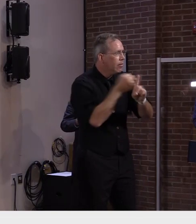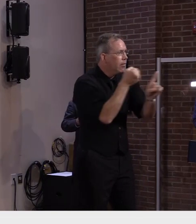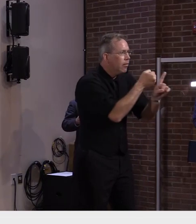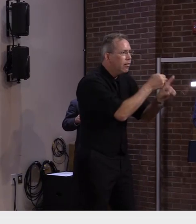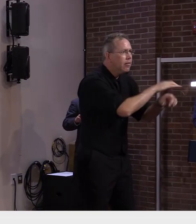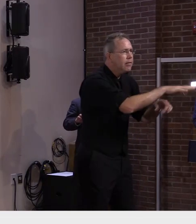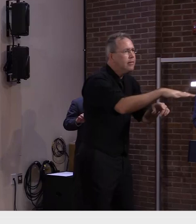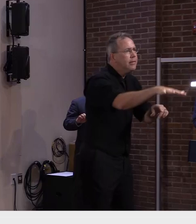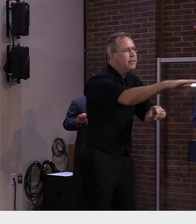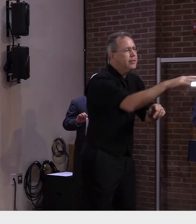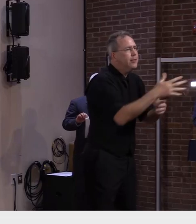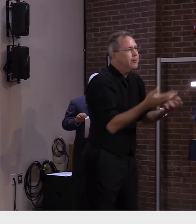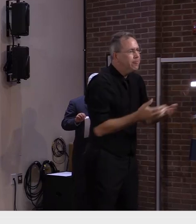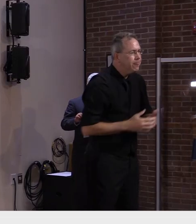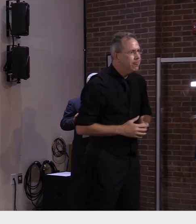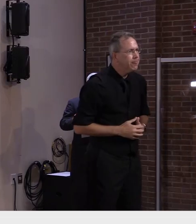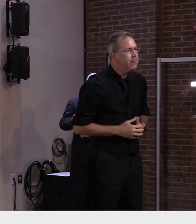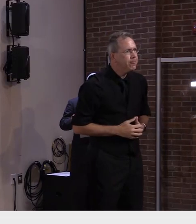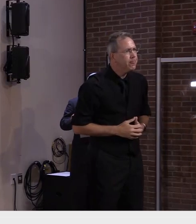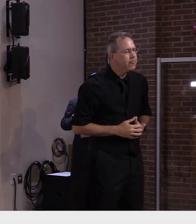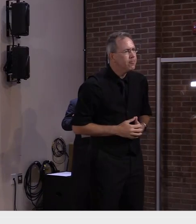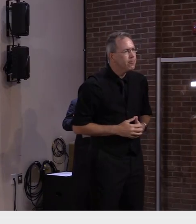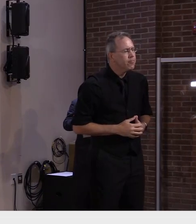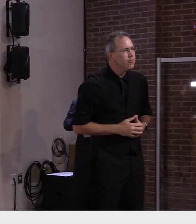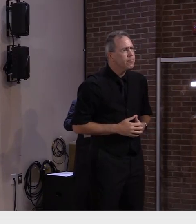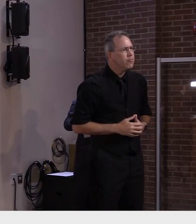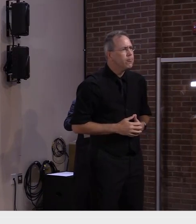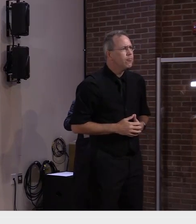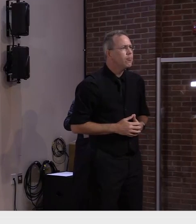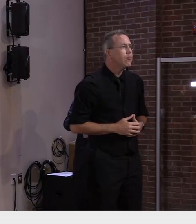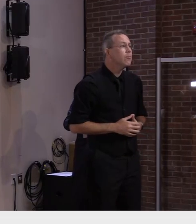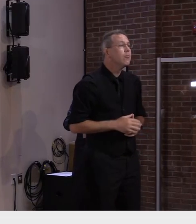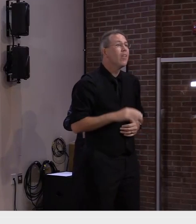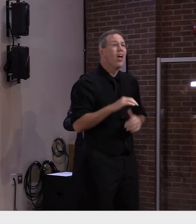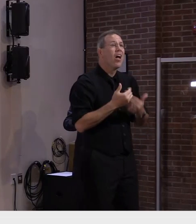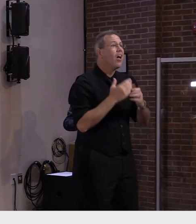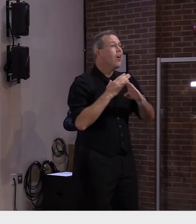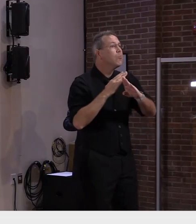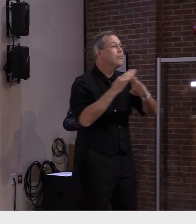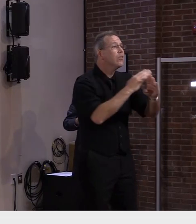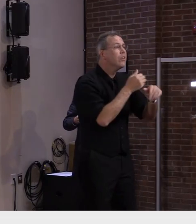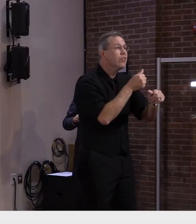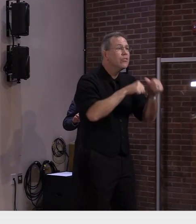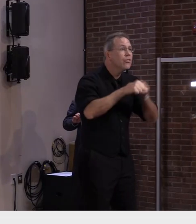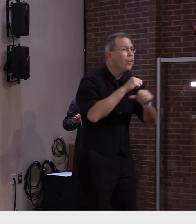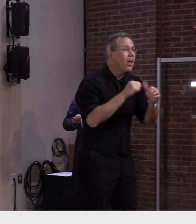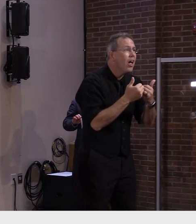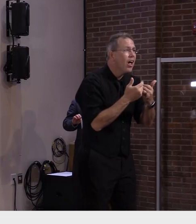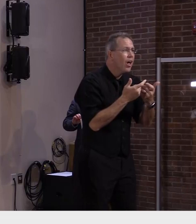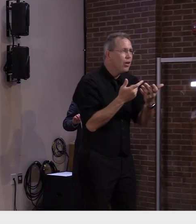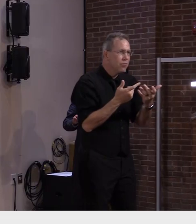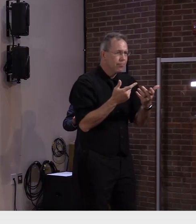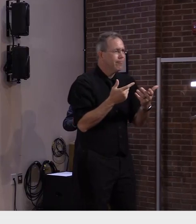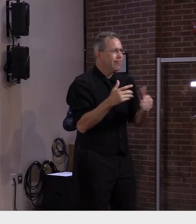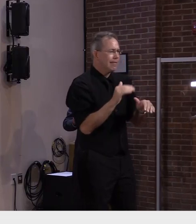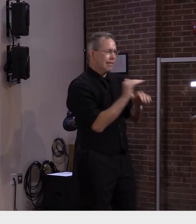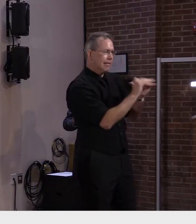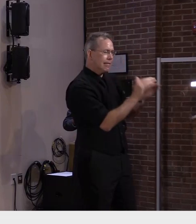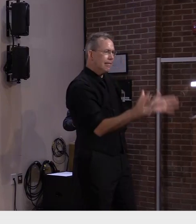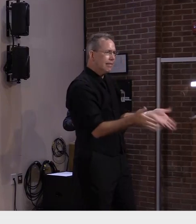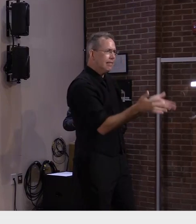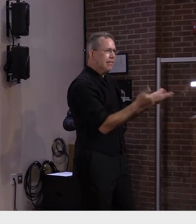and one good way to protect that from happening is to incentivize and require the COVID